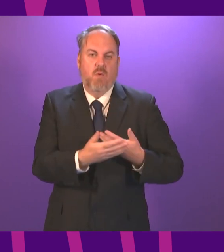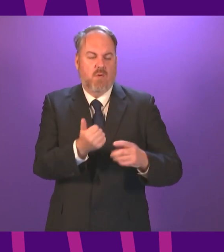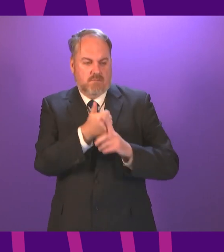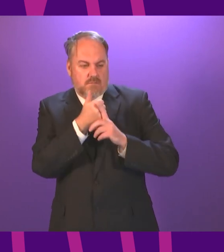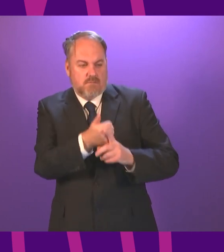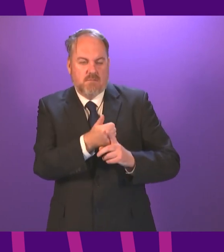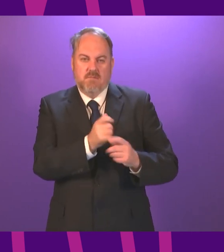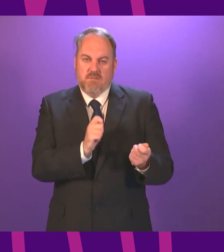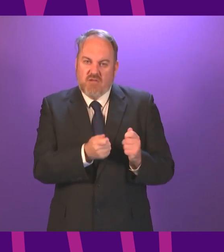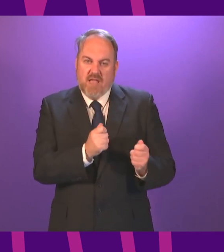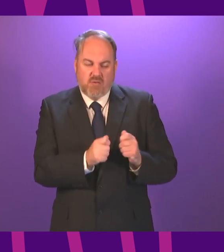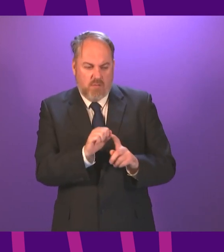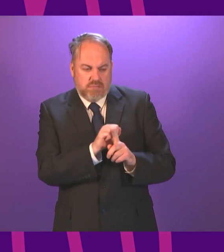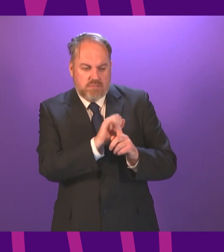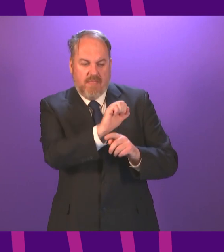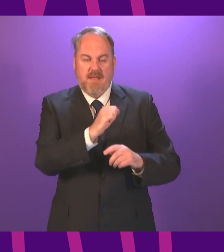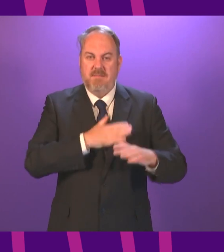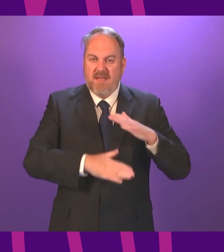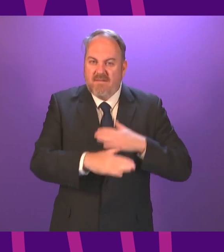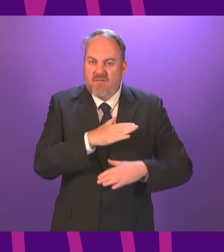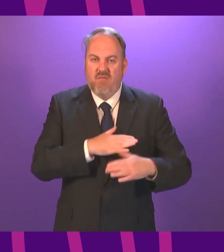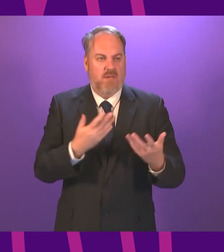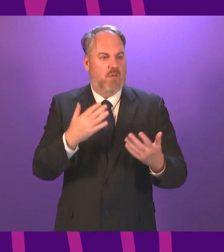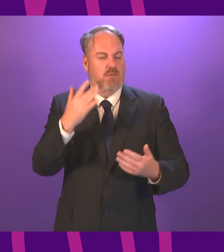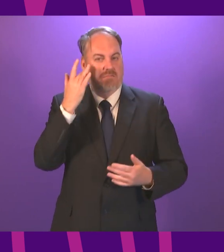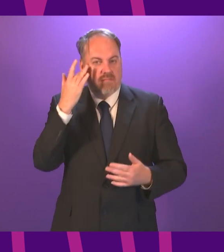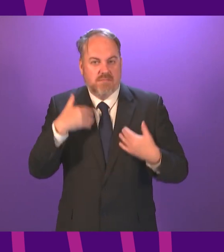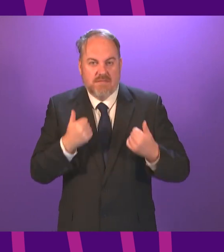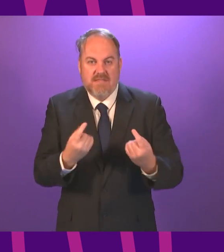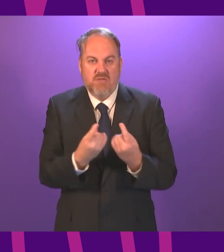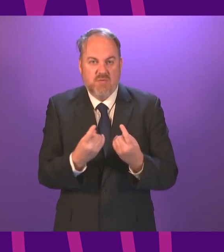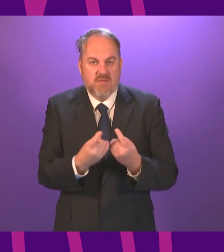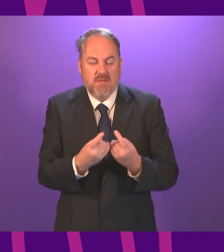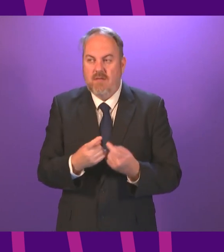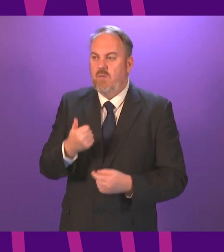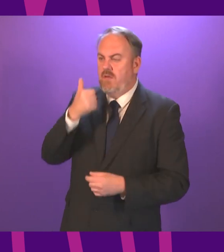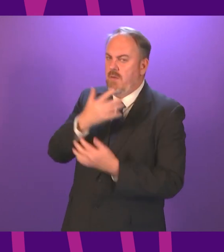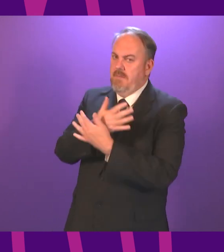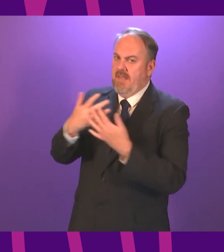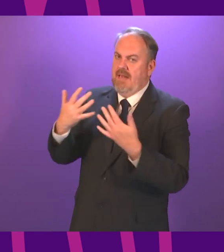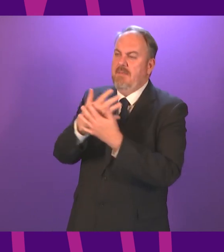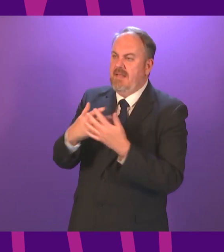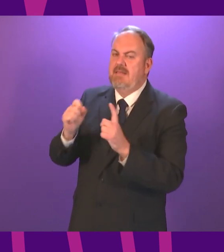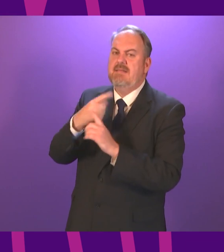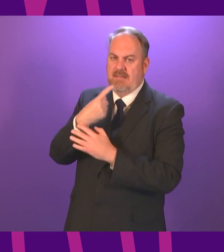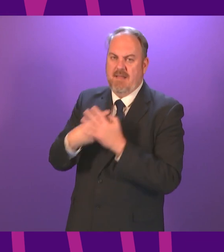Improving self-directed support and care is an issue that many of us heard repeatedly from disabled people during the election.